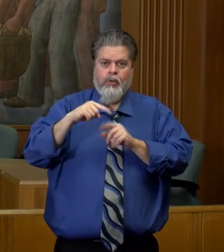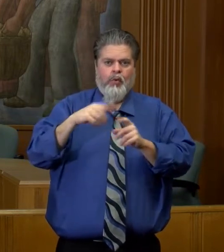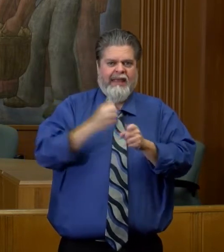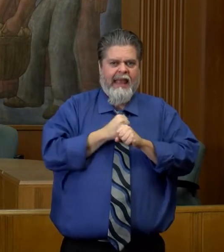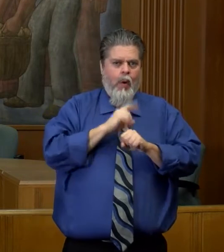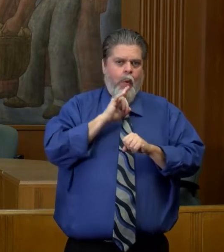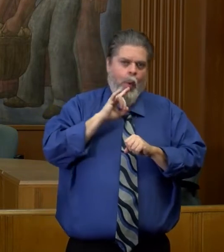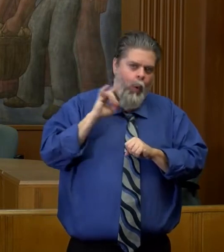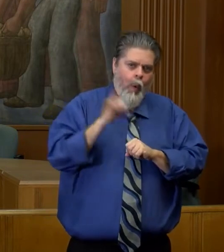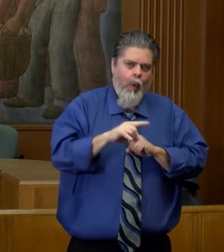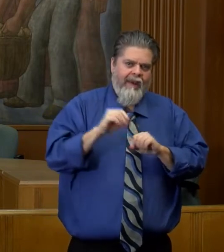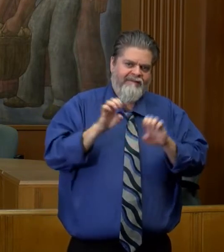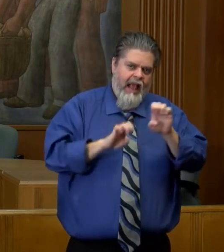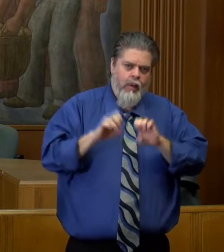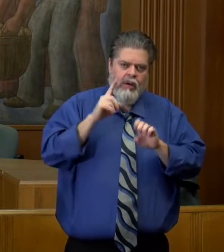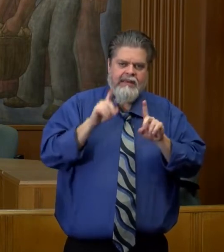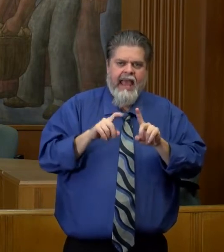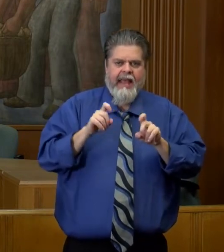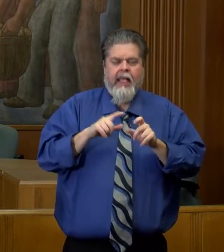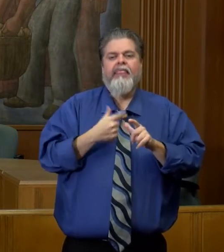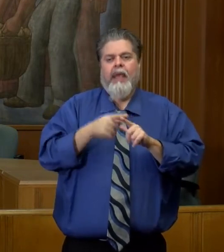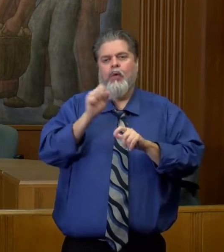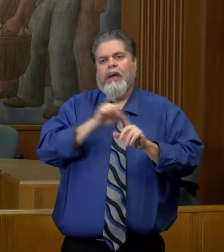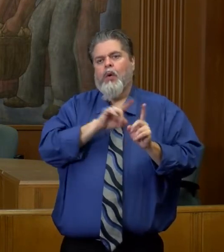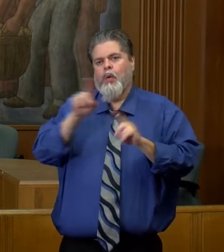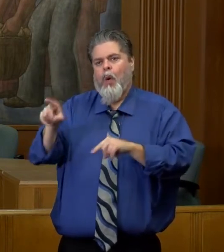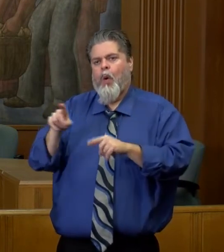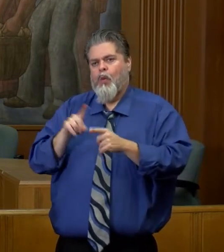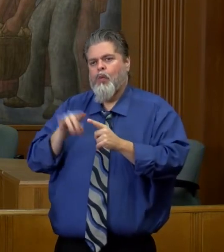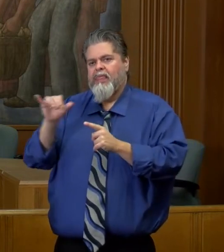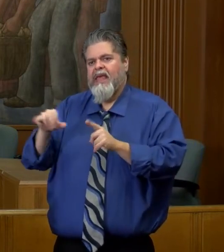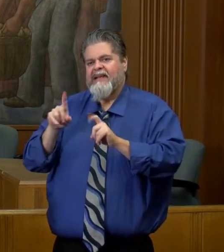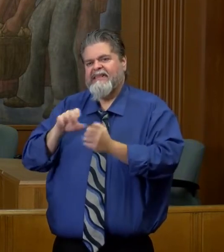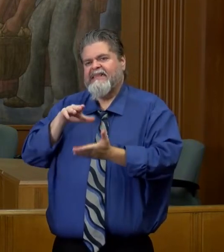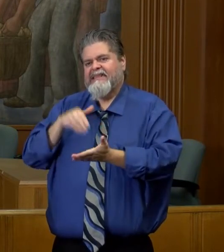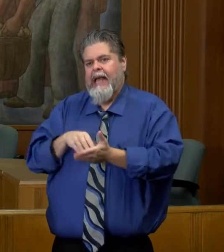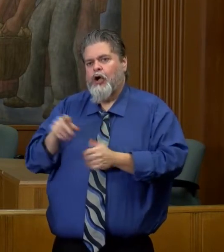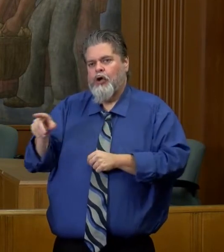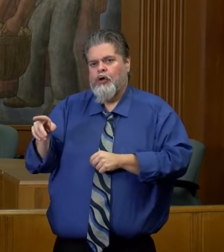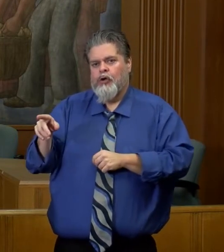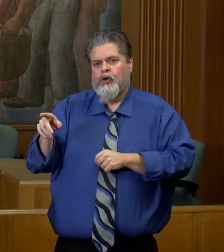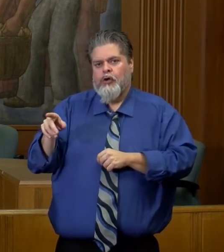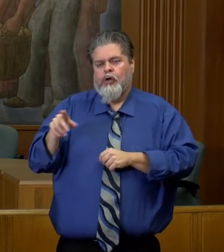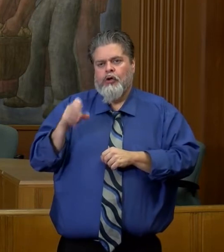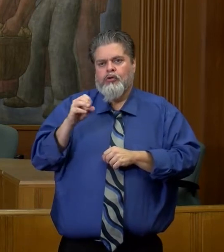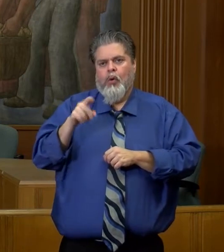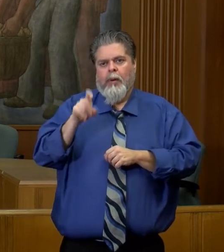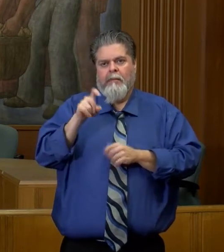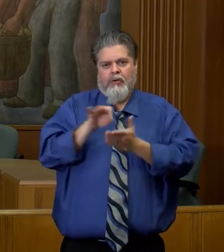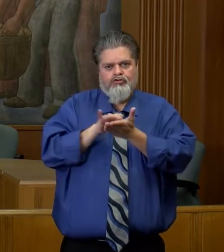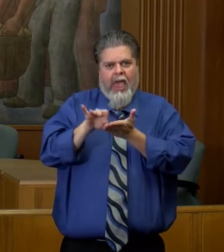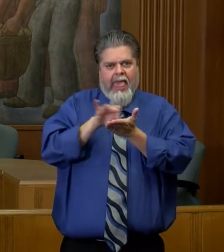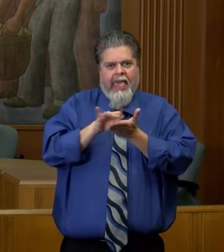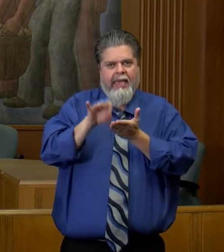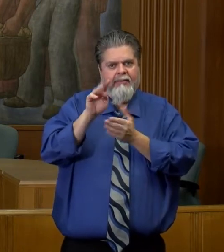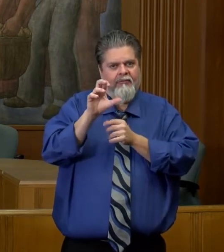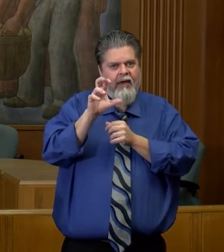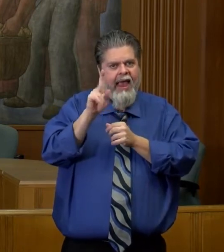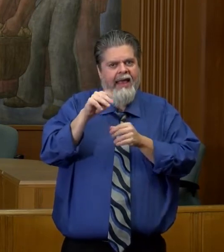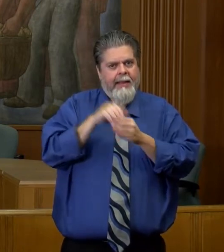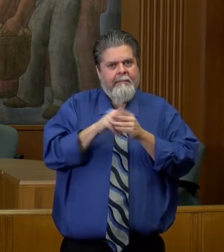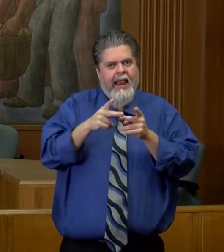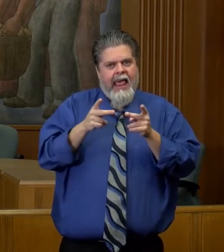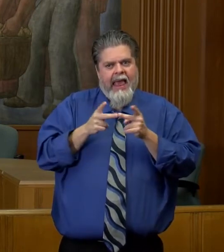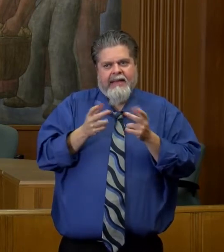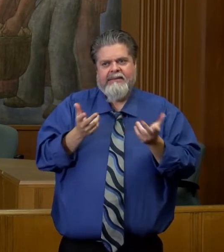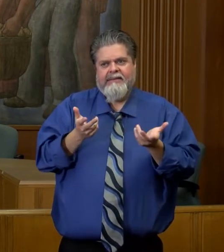test order and get evaluated beforehand so that we can kind of have that tracking in place beforehand and that we can